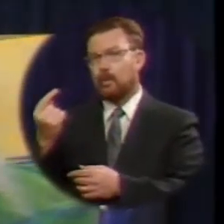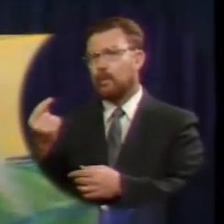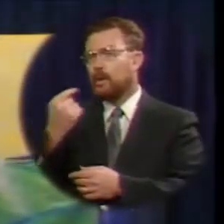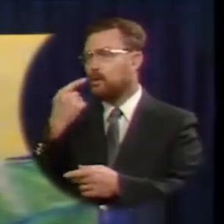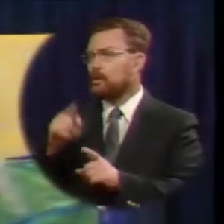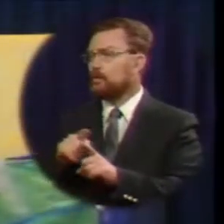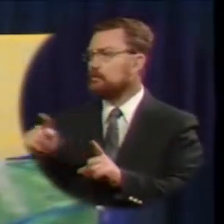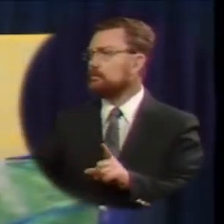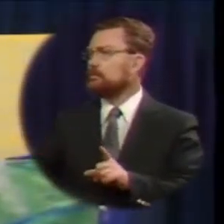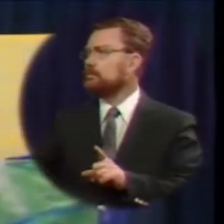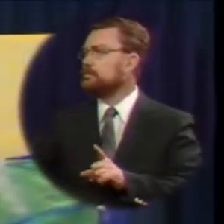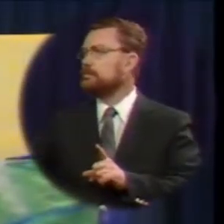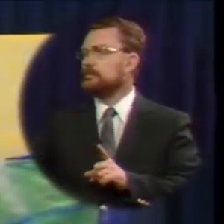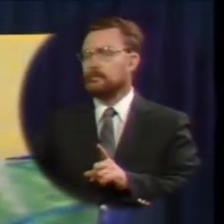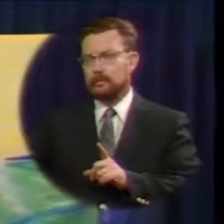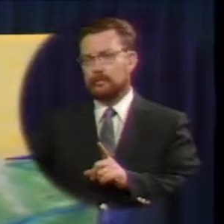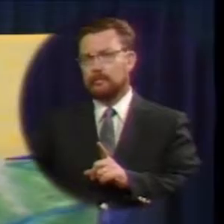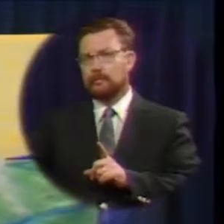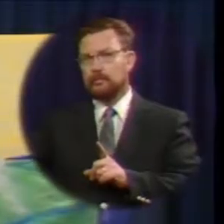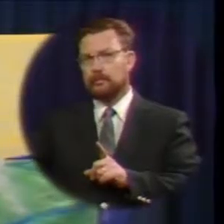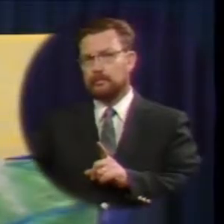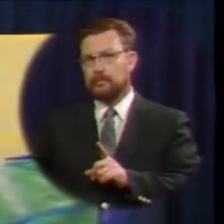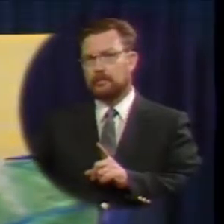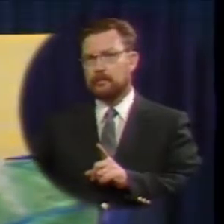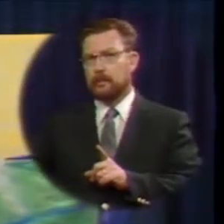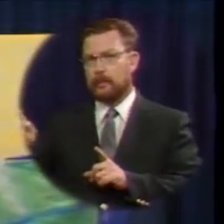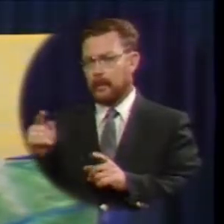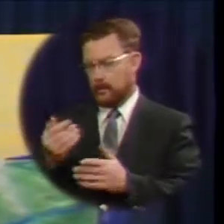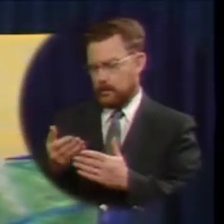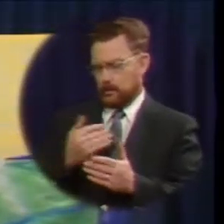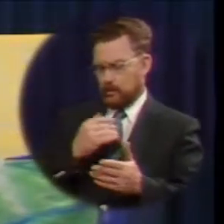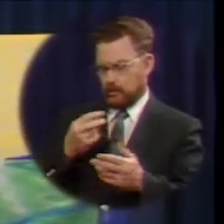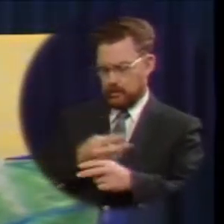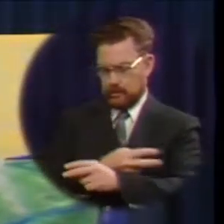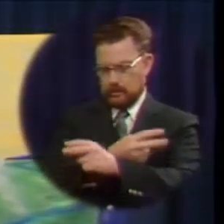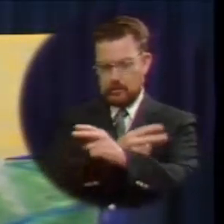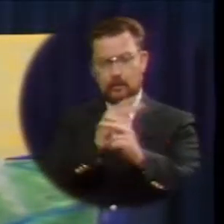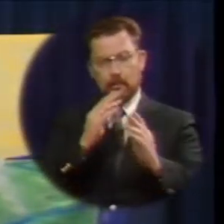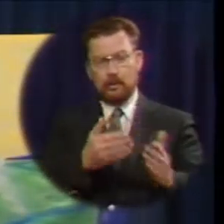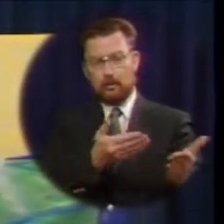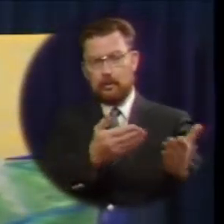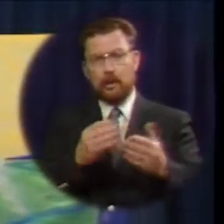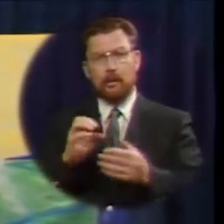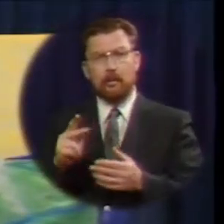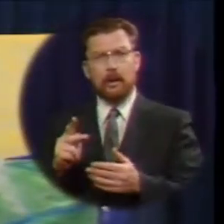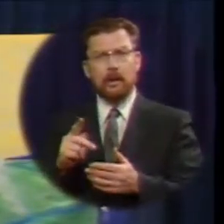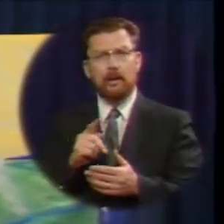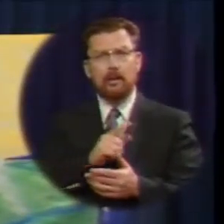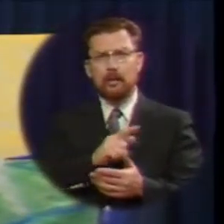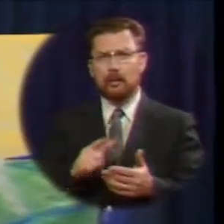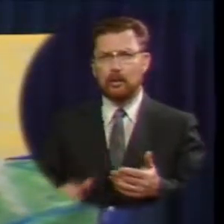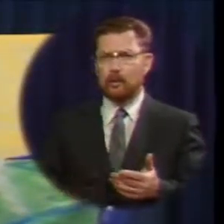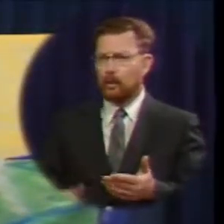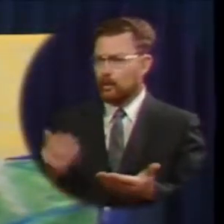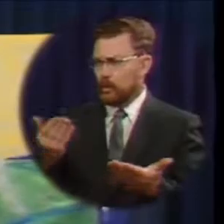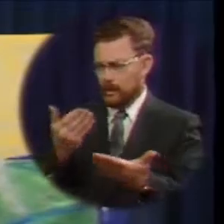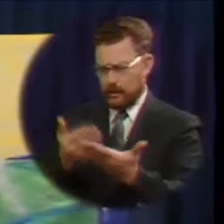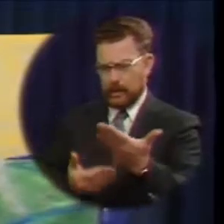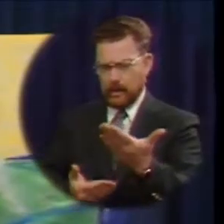astray ere the shepherd could bring him back Lord whence are the hands so rent and